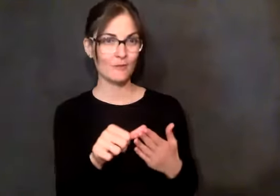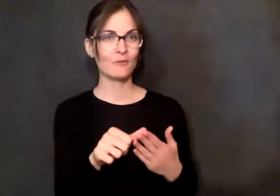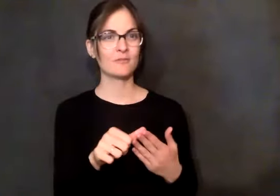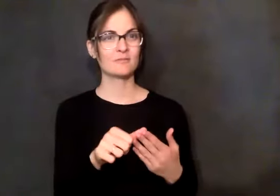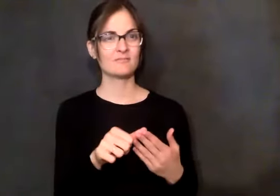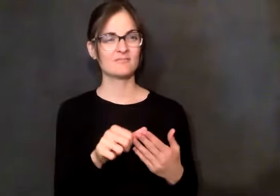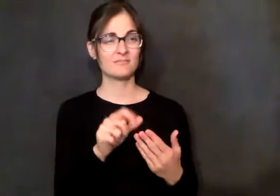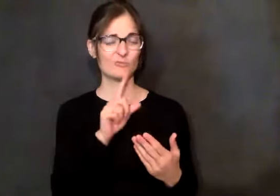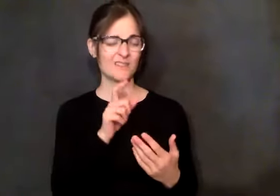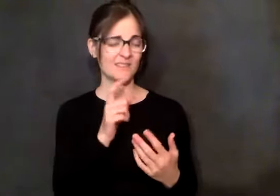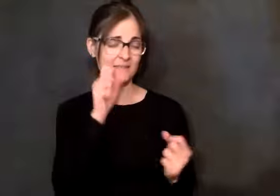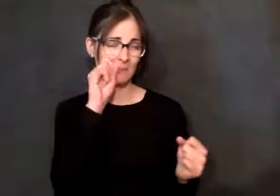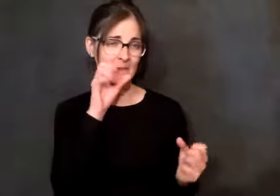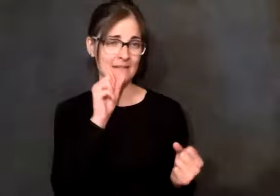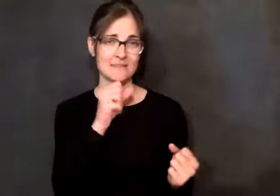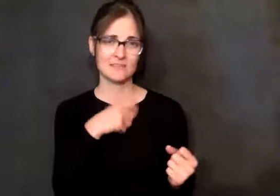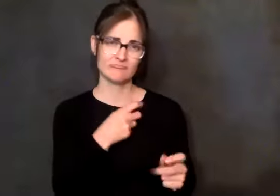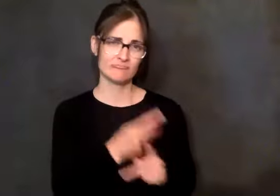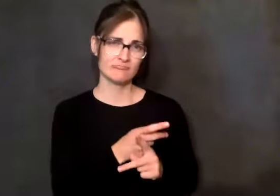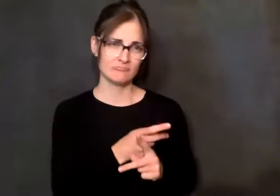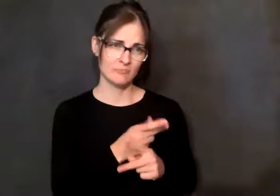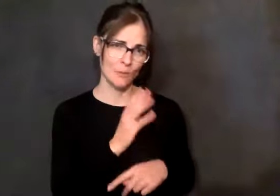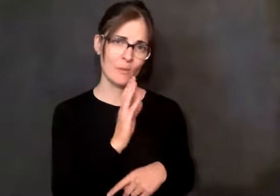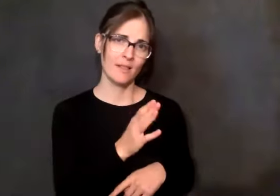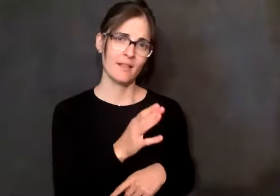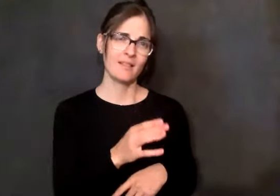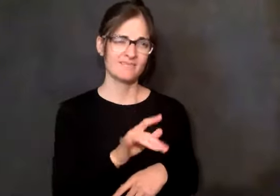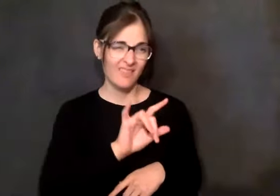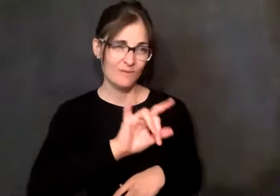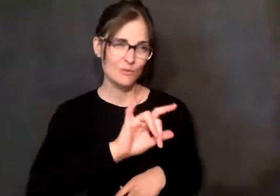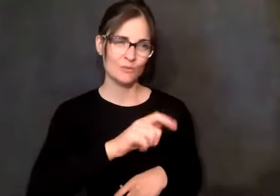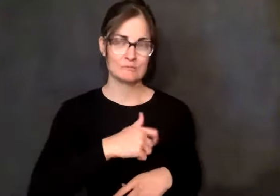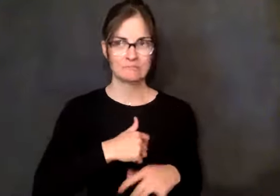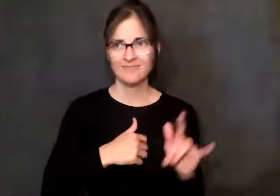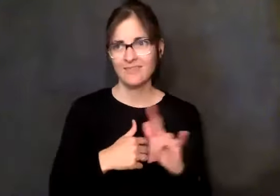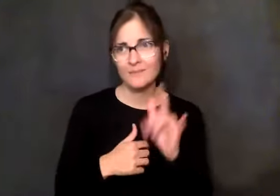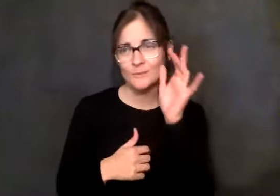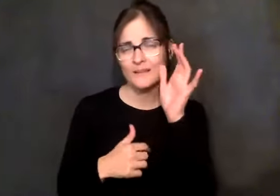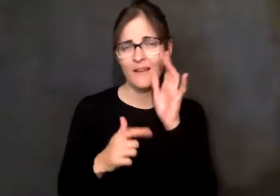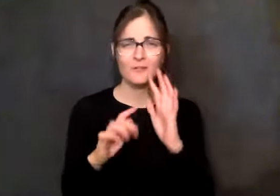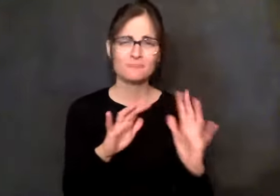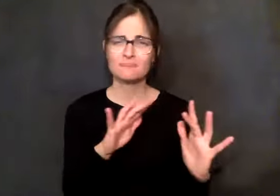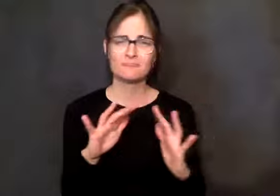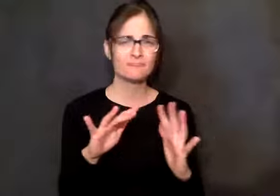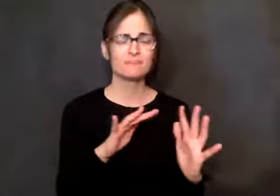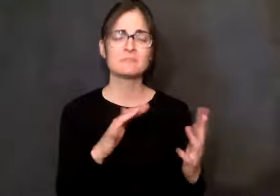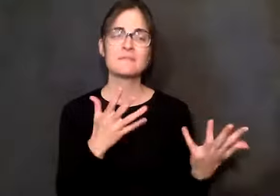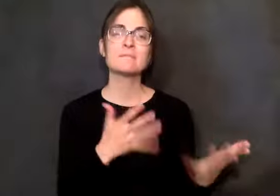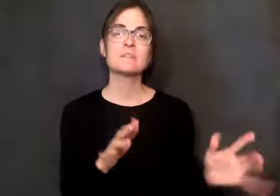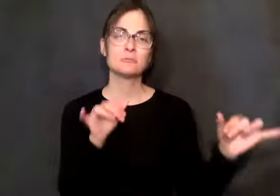a keeper. And he said, I love you. And I said, I love you too, Dad. And so we were both crying. of course, you know, then I